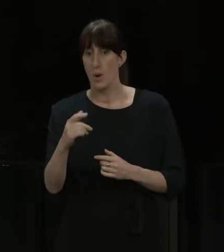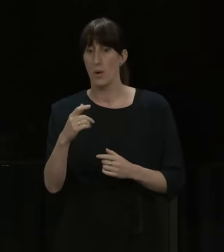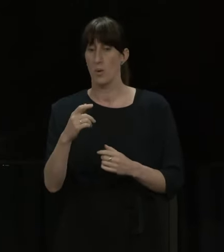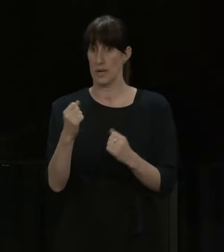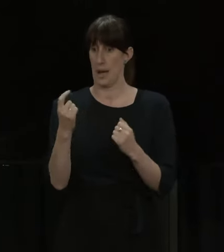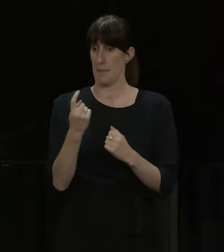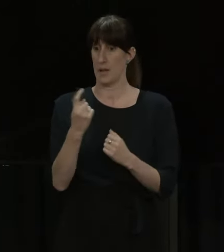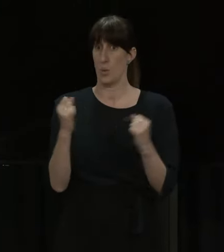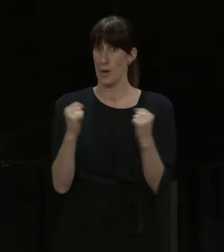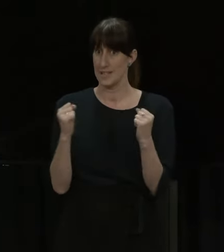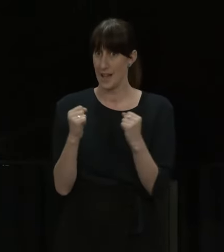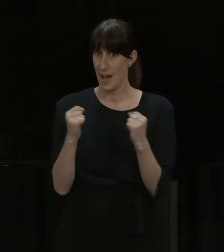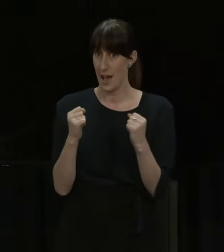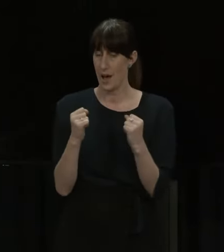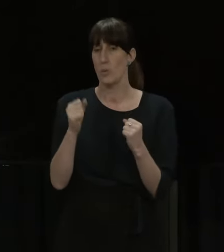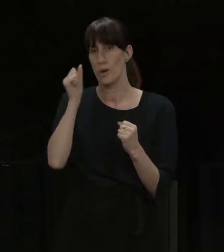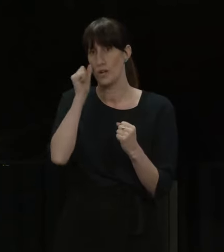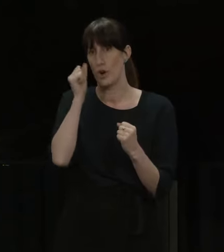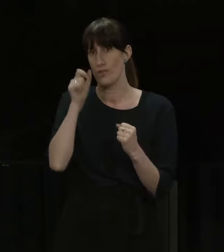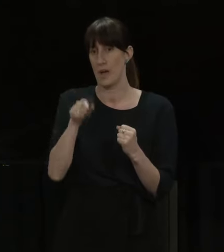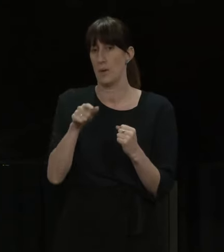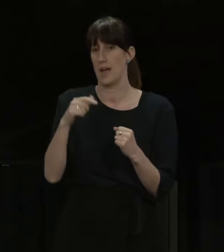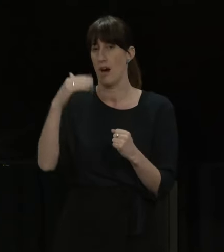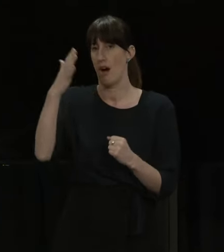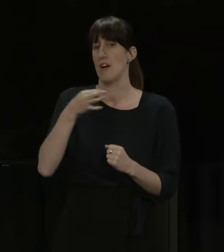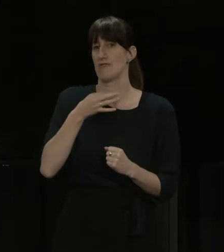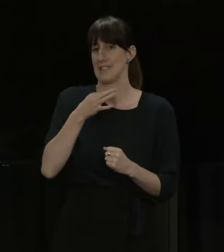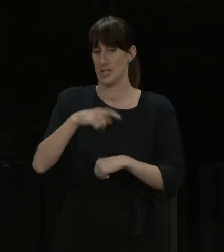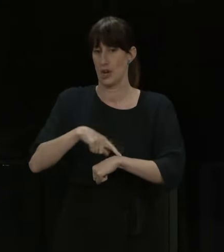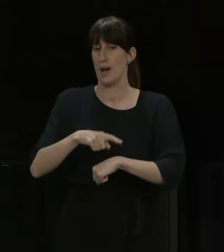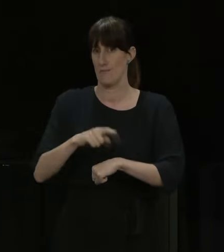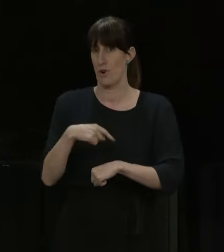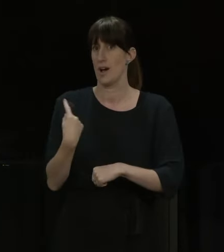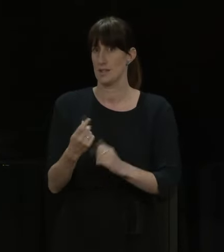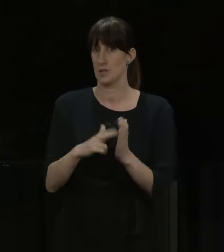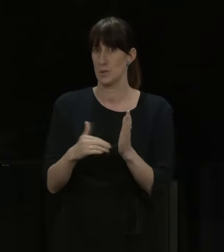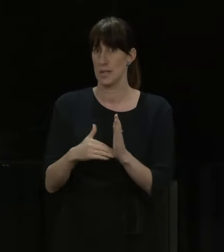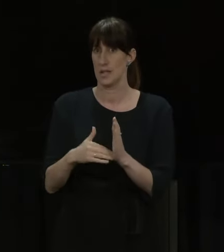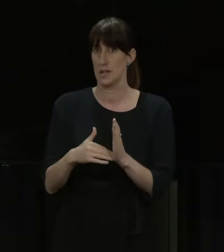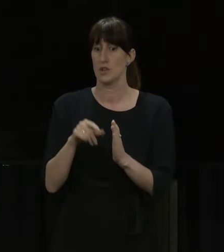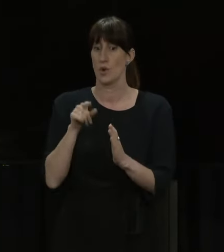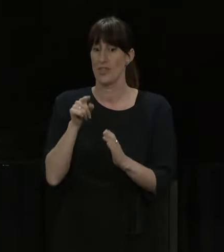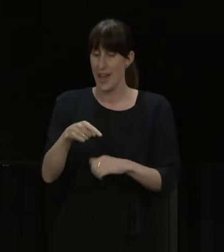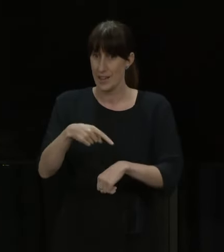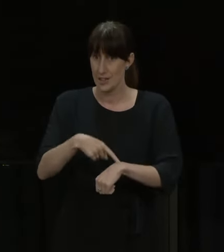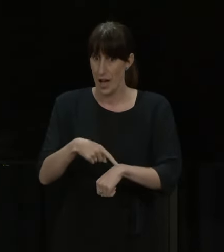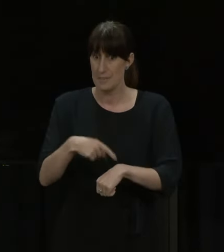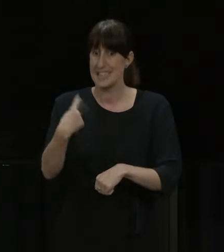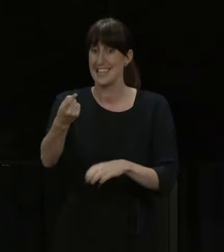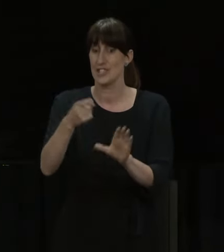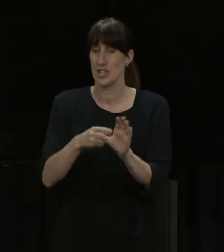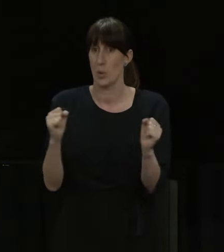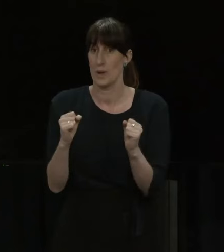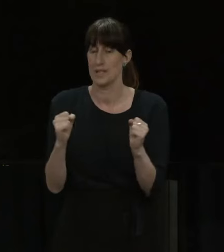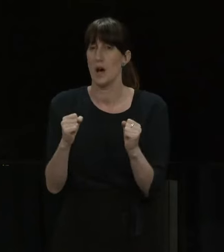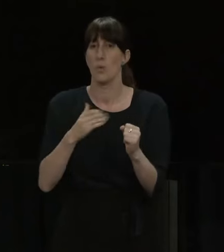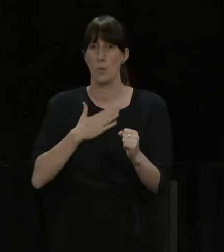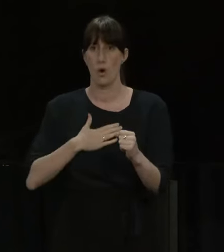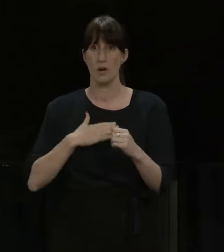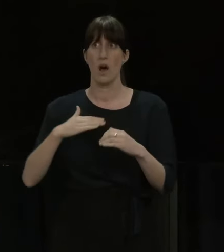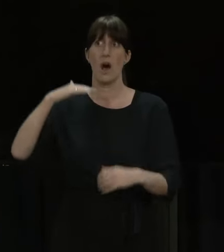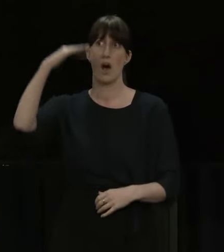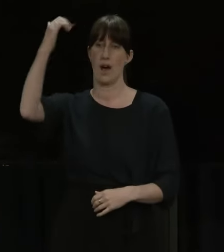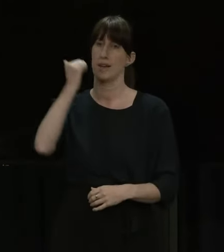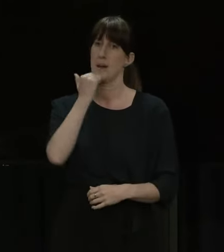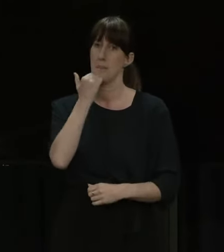experience has certainly highlighted that, we want to make sure we've got as high rates of vaccination as we can. We will have been able to roll out our booster